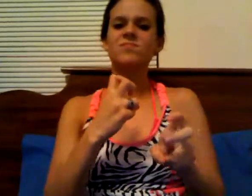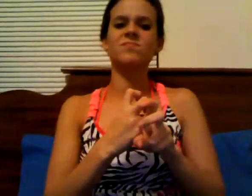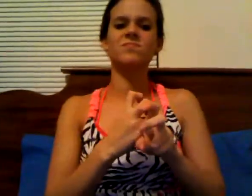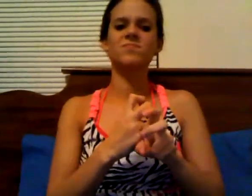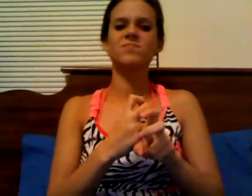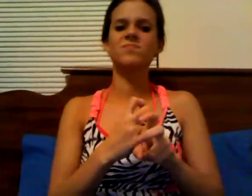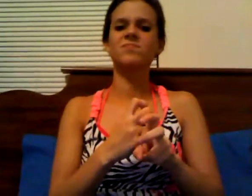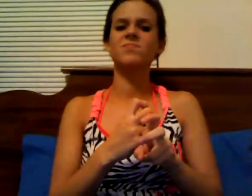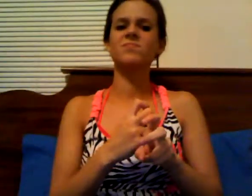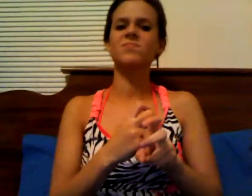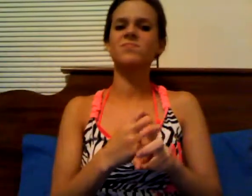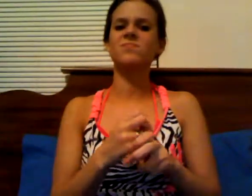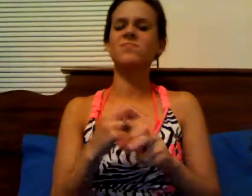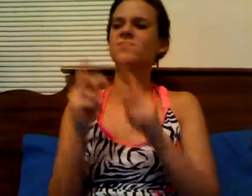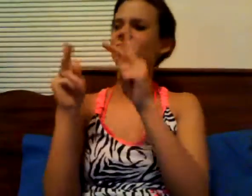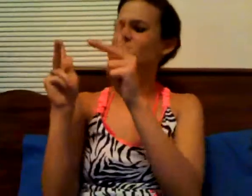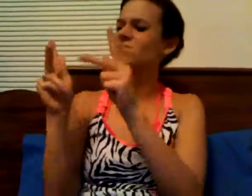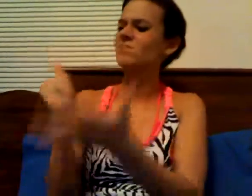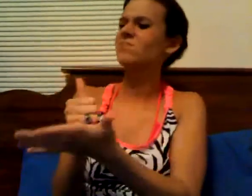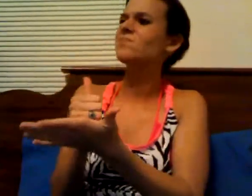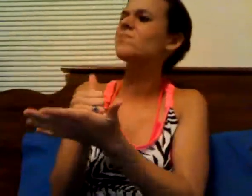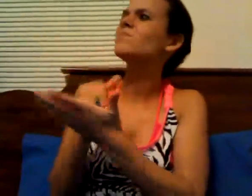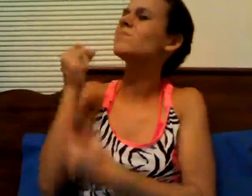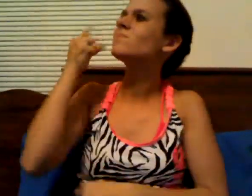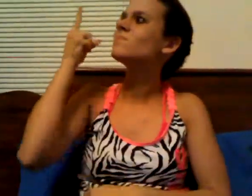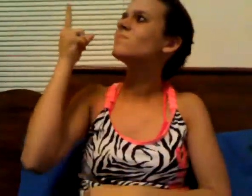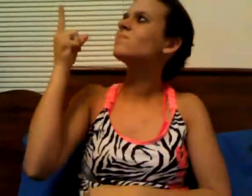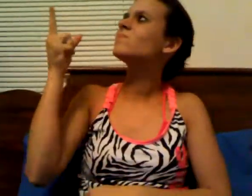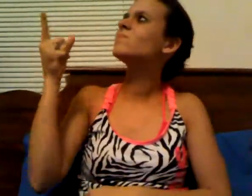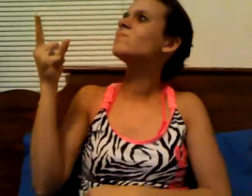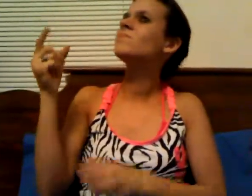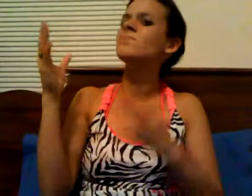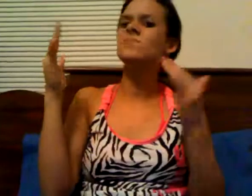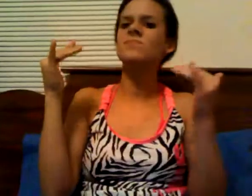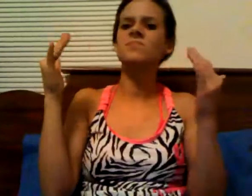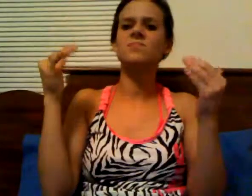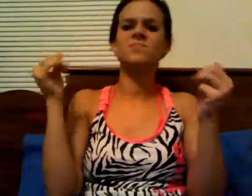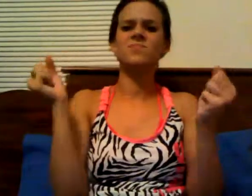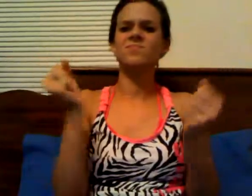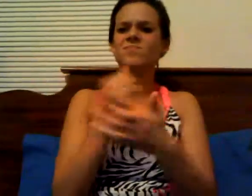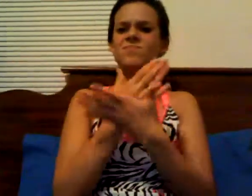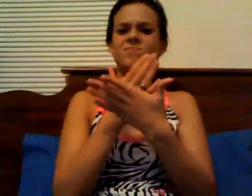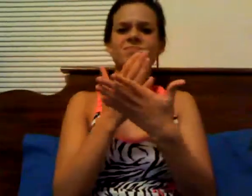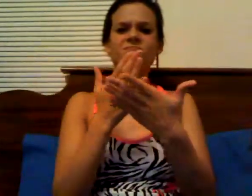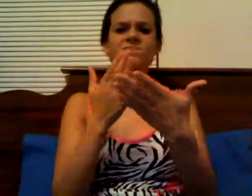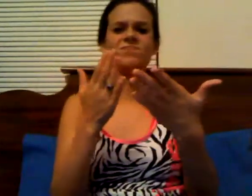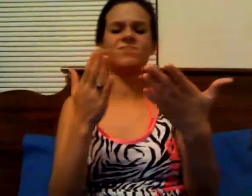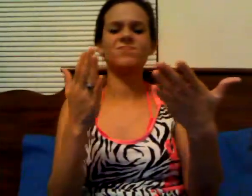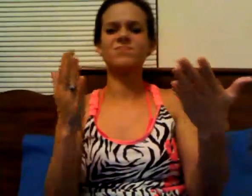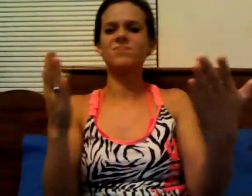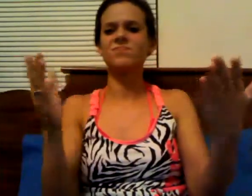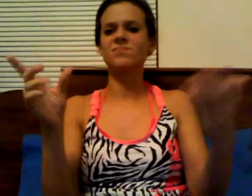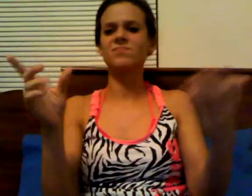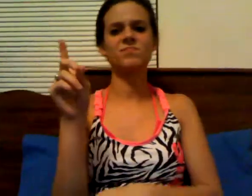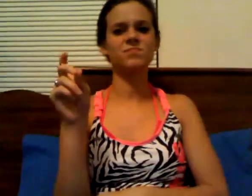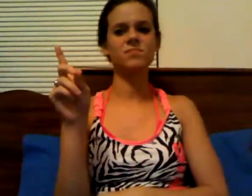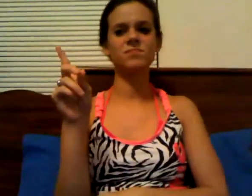darling? Someone help me understand Is there hope for every man?